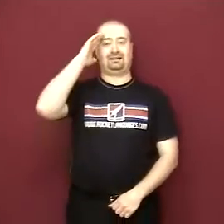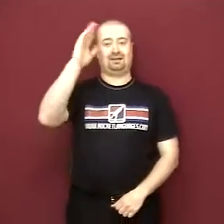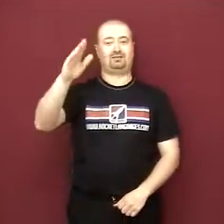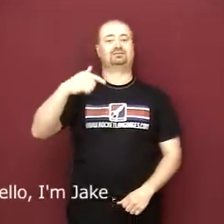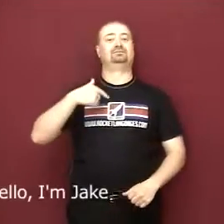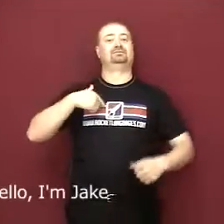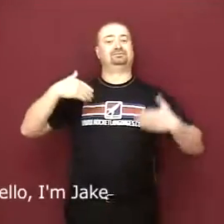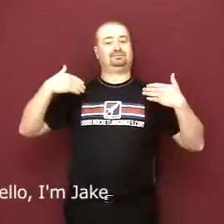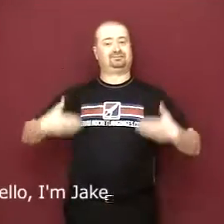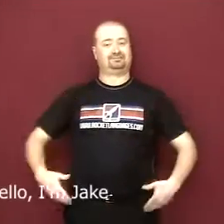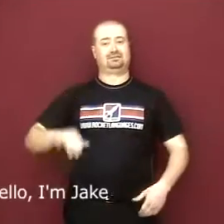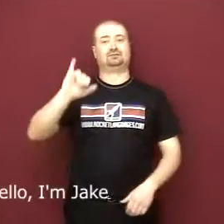Hello, I'm Jake.